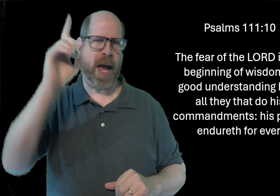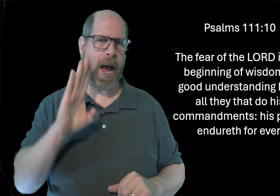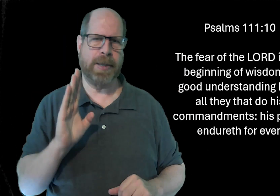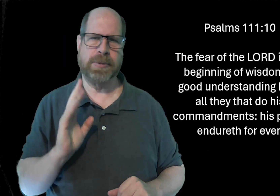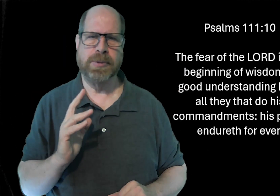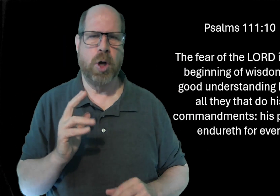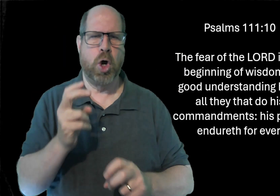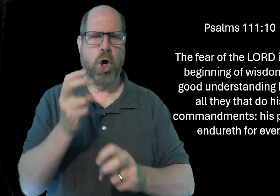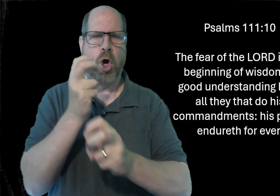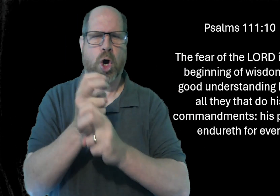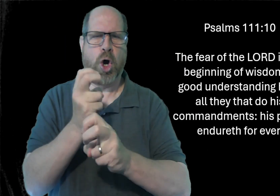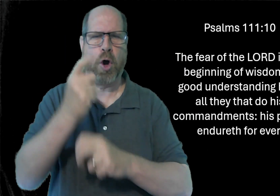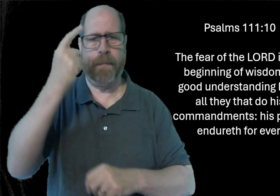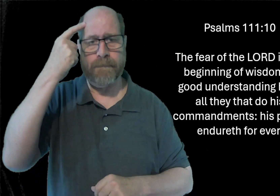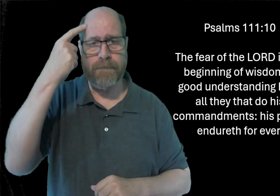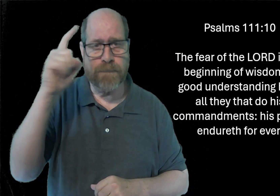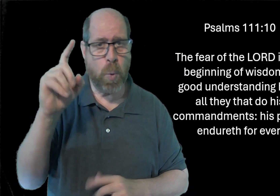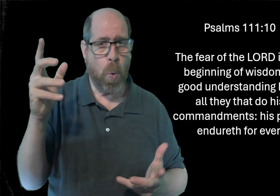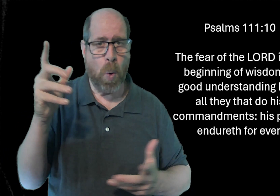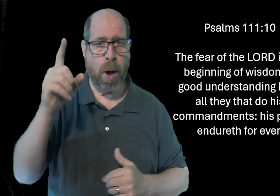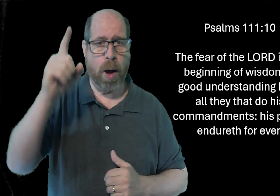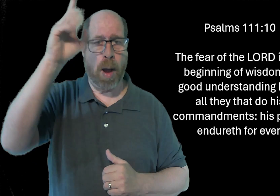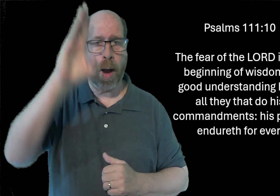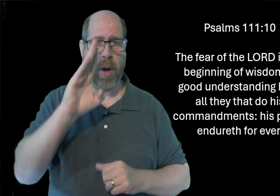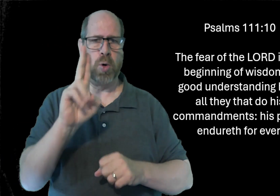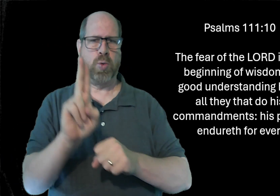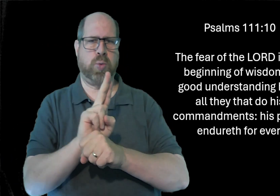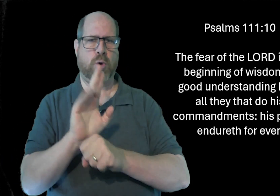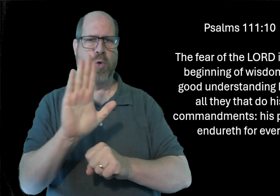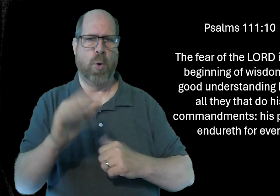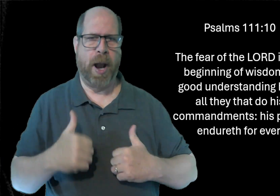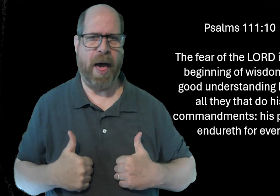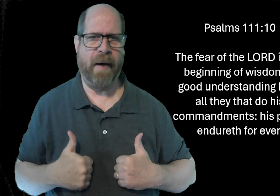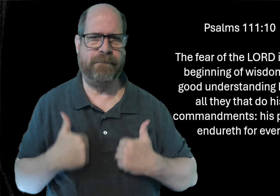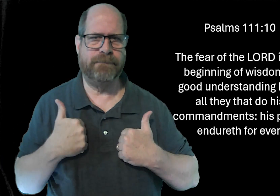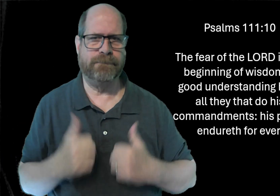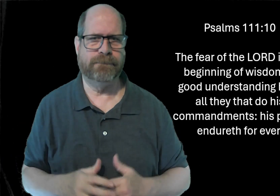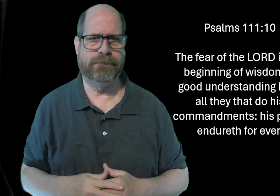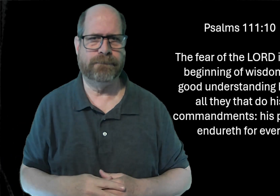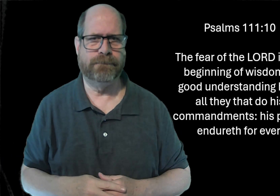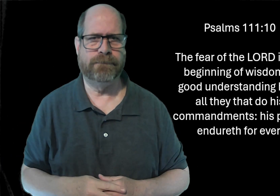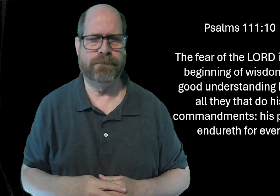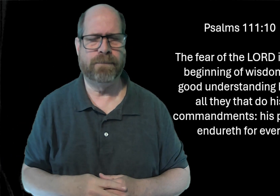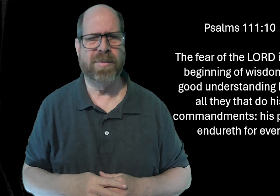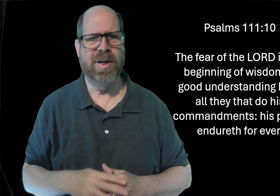that there are many people that don't fear him. And it's harder for God to use their lives.